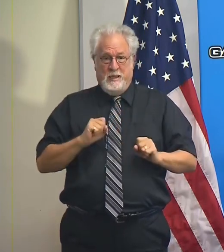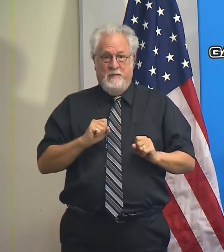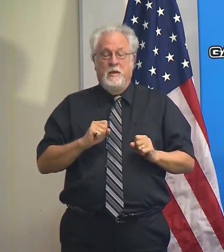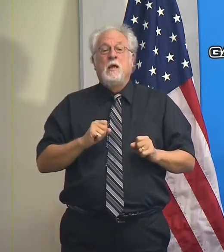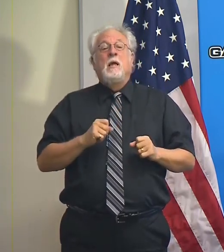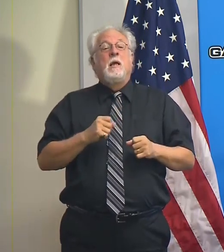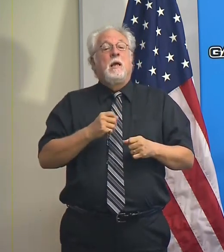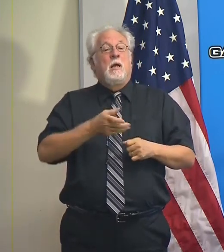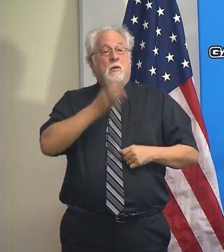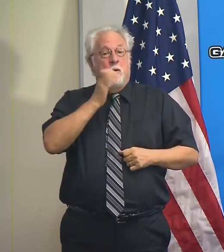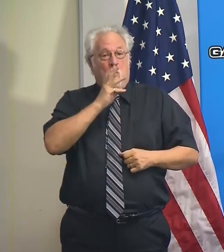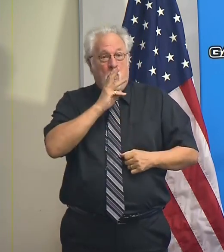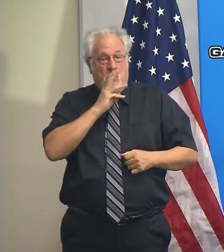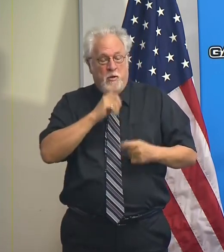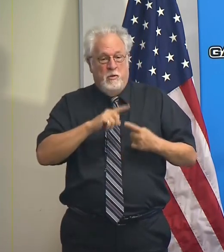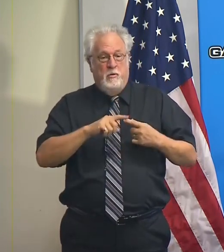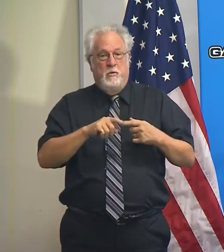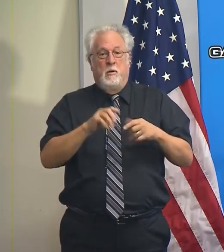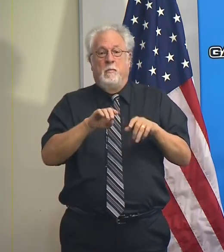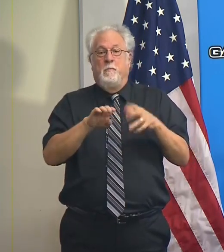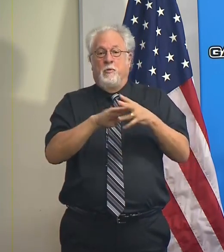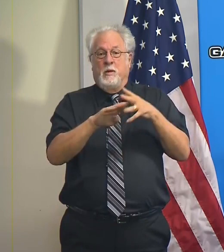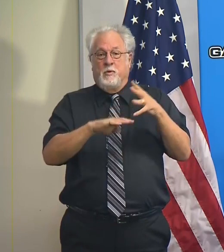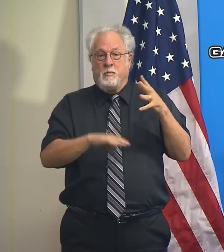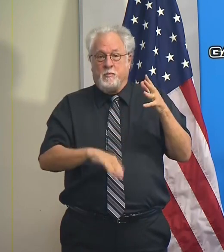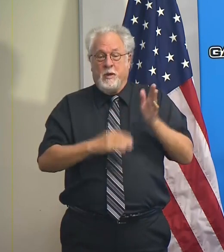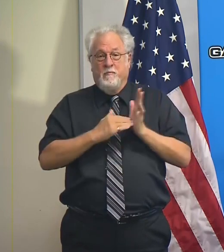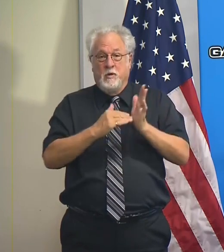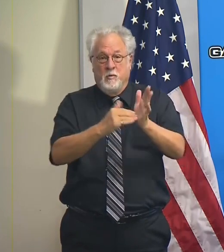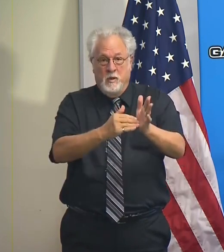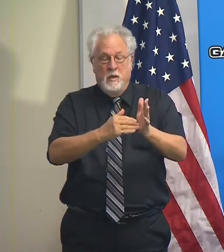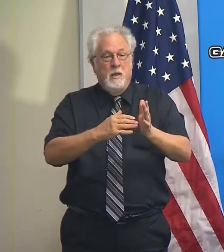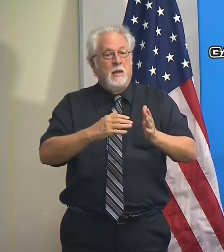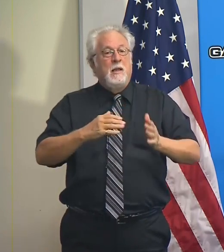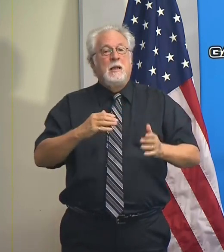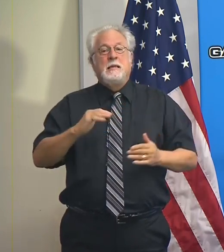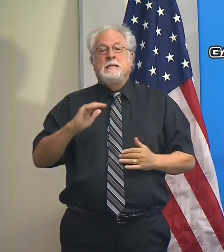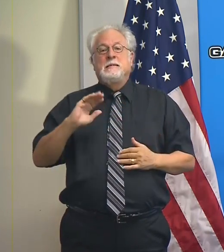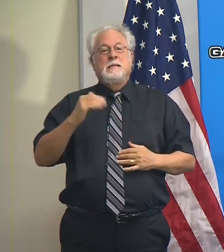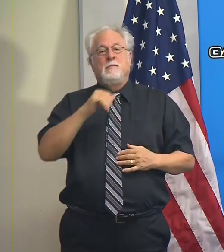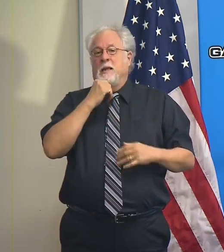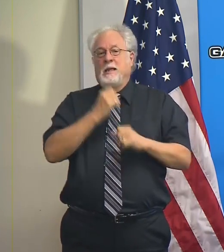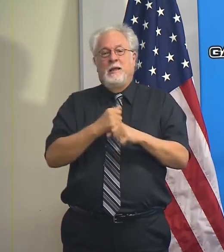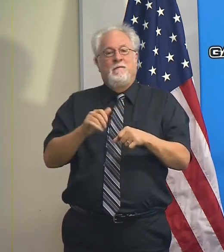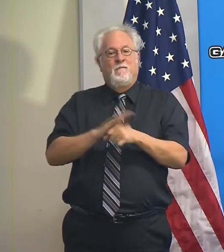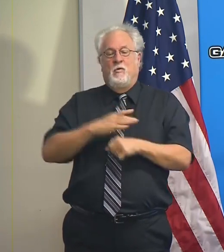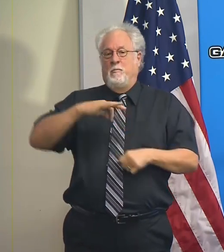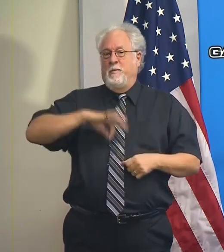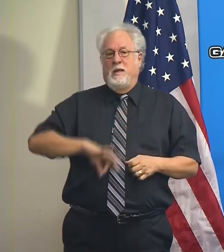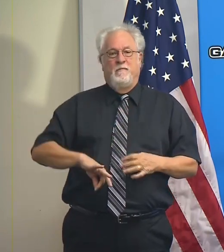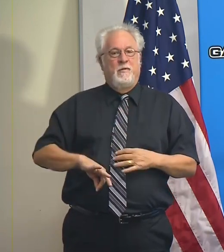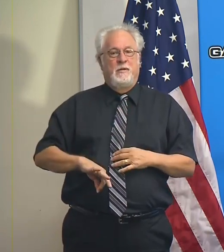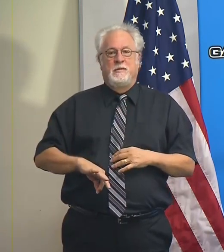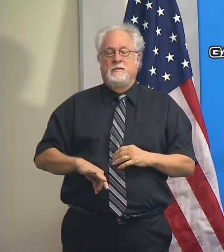hydrated and take frequent breaks. And it looks now like we're not going to quite get the full benefit of the